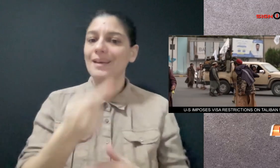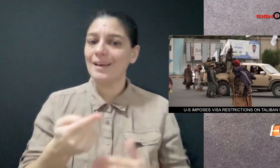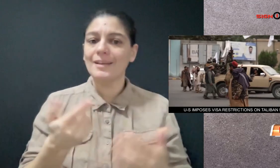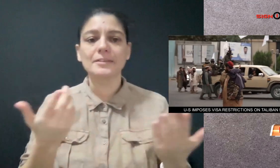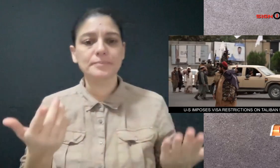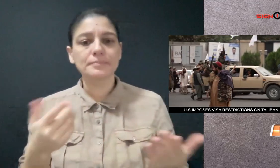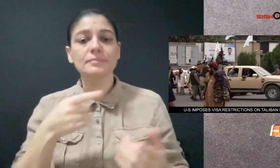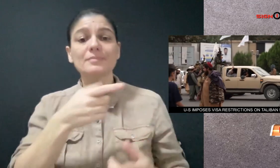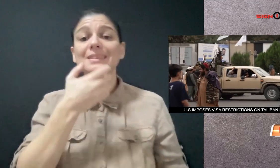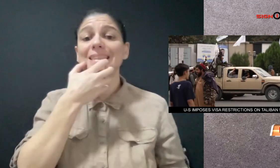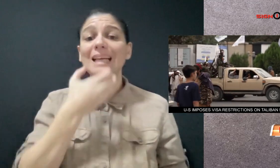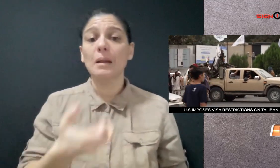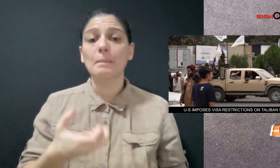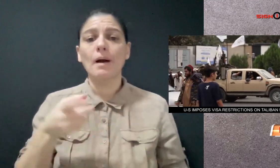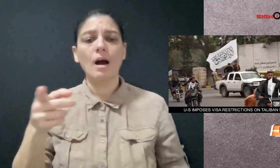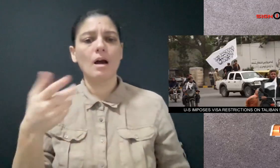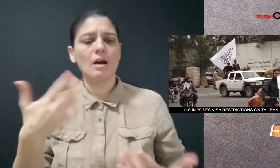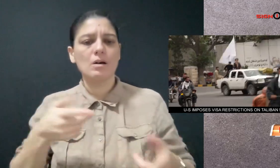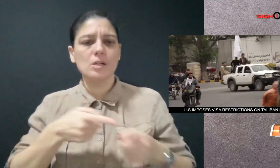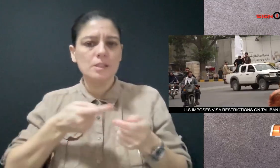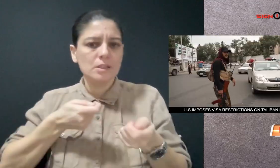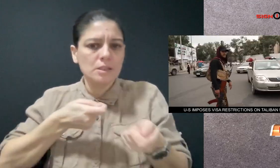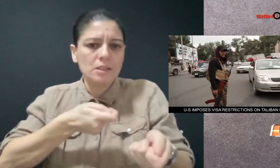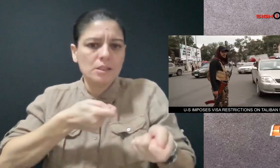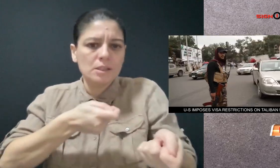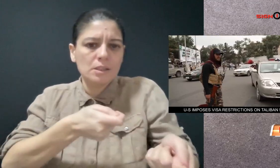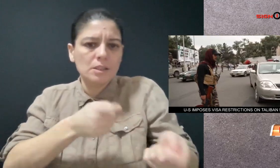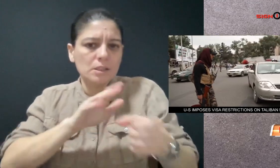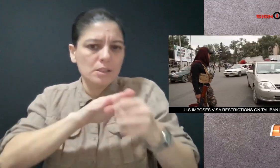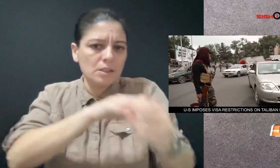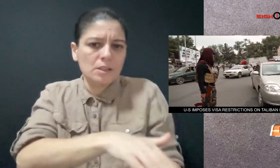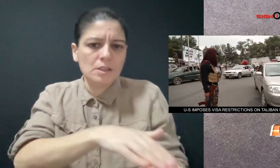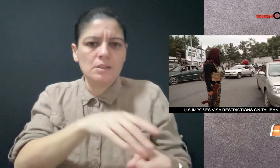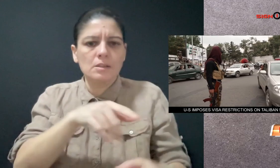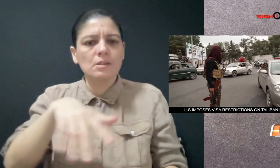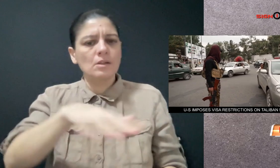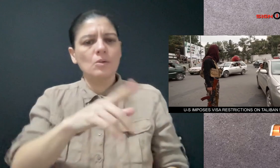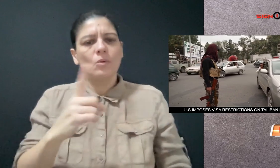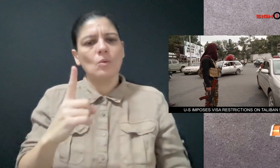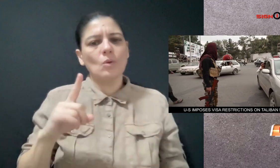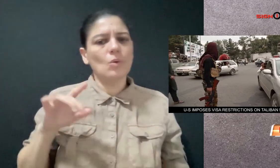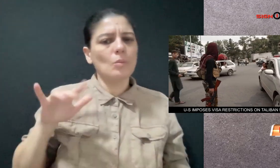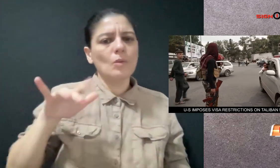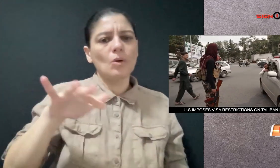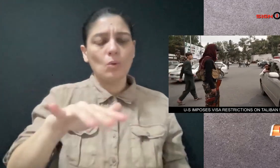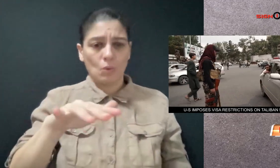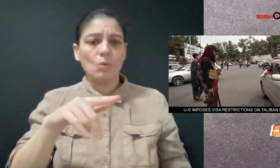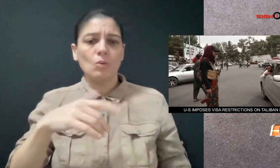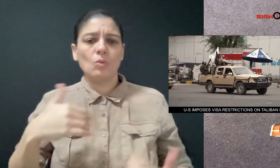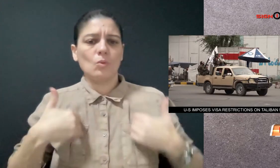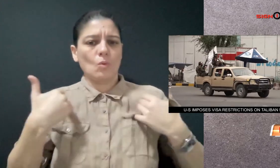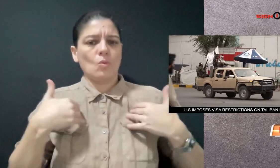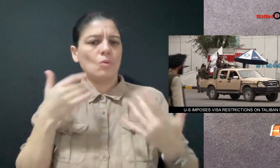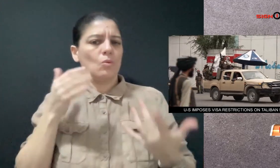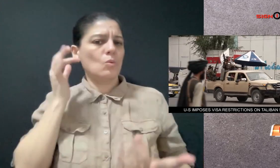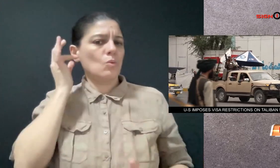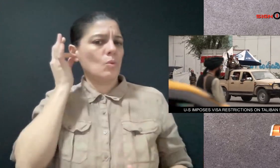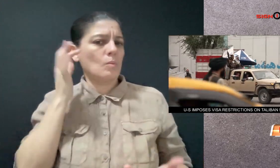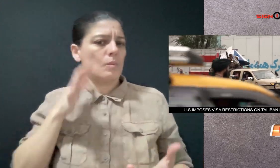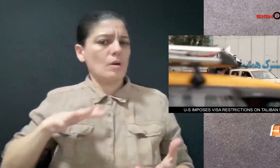Officials say the Taliban has forced more than a million school-aged Afghan girls and young women out